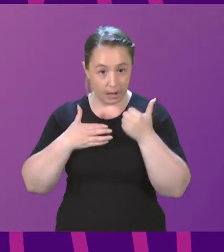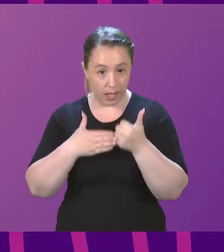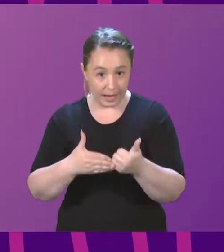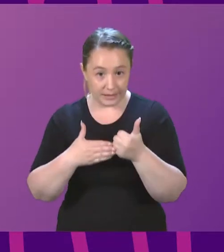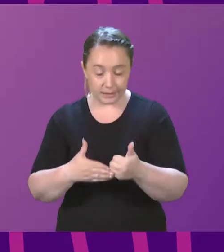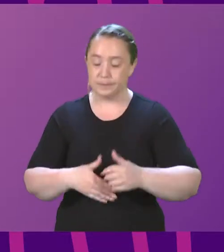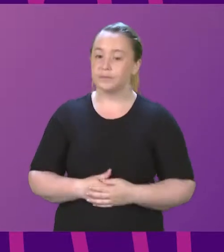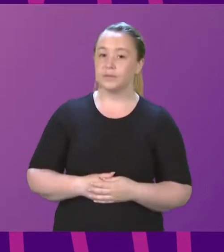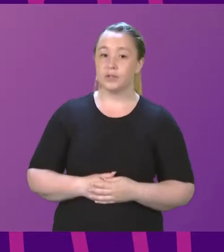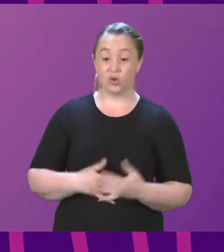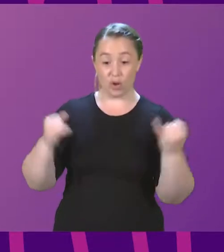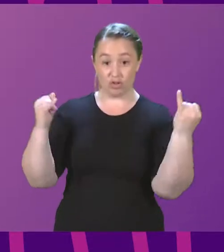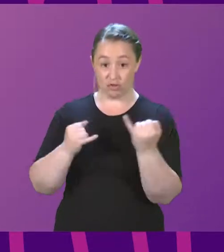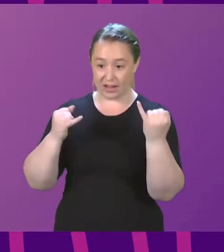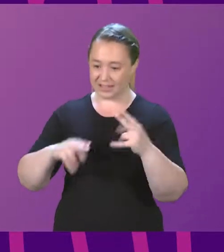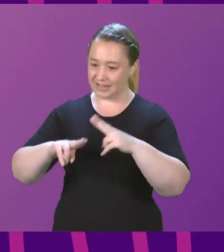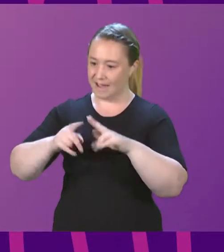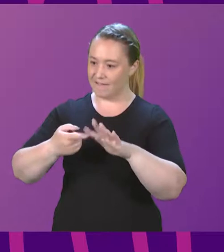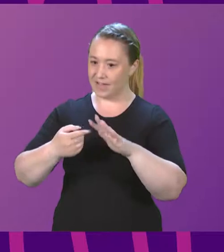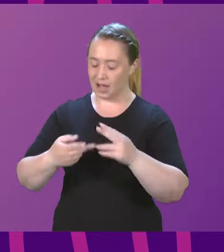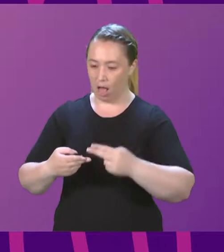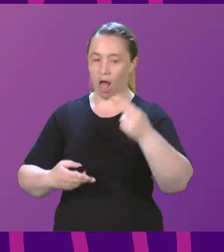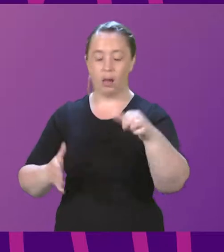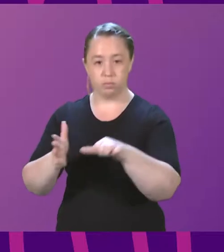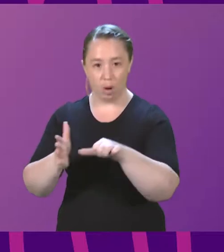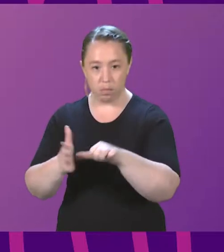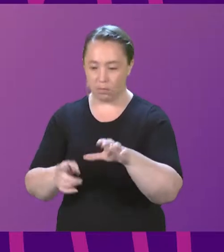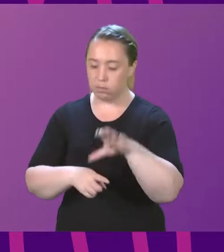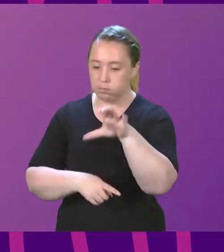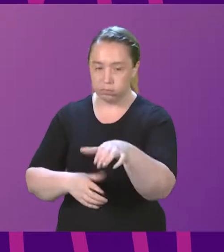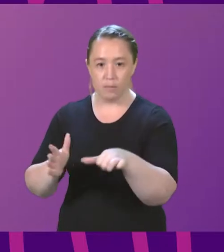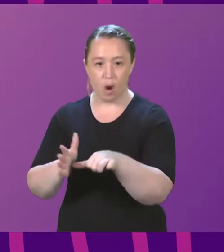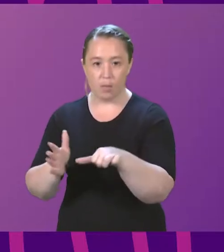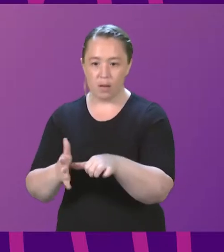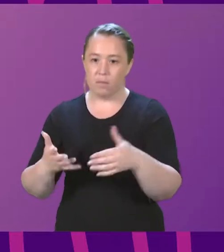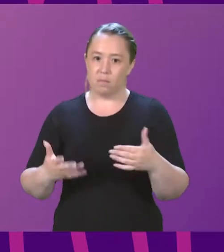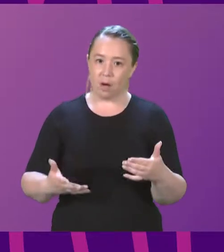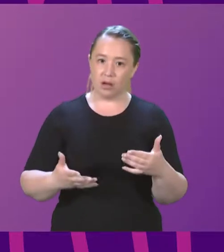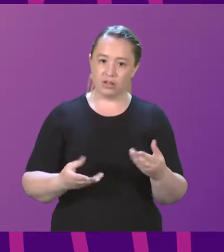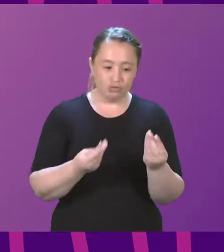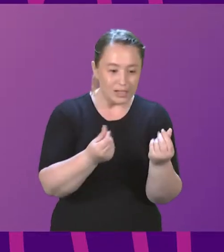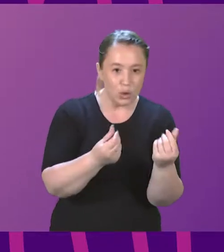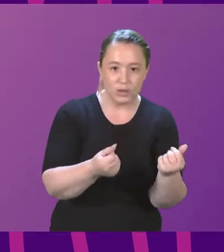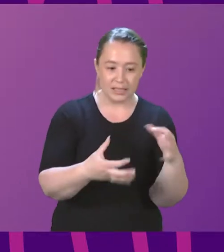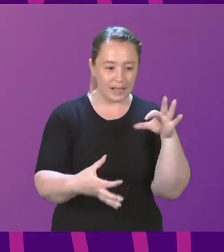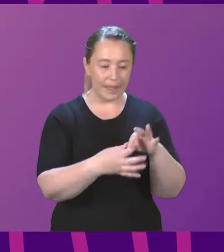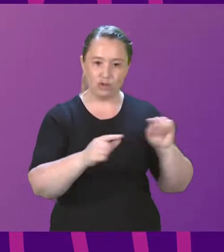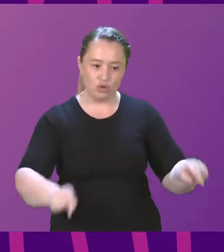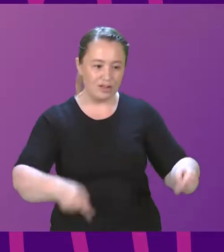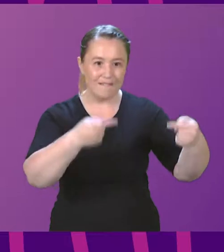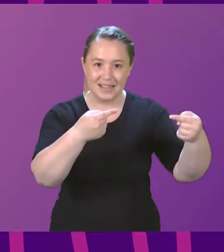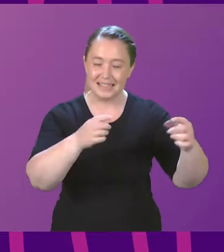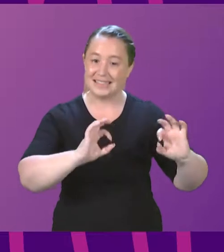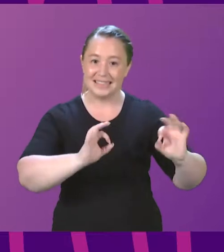just a crisis in fees, it is a crisis of not having a properly resourced defence service. And this is a